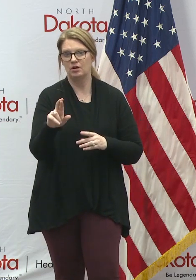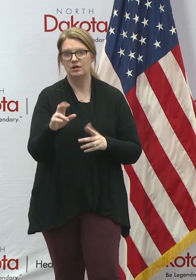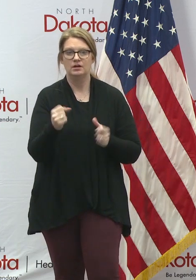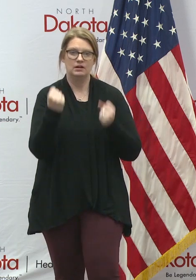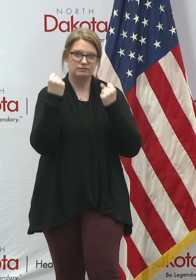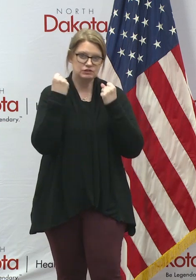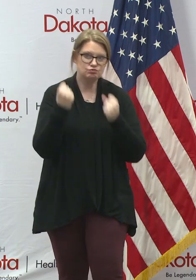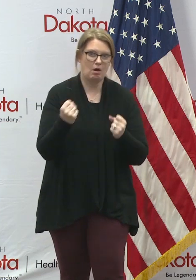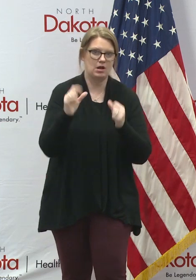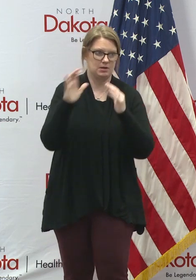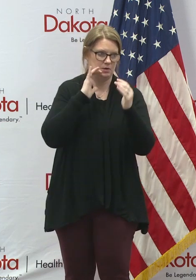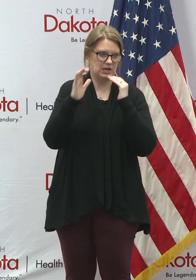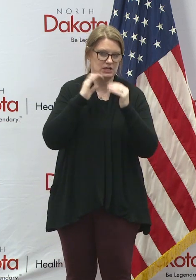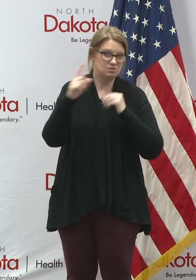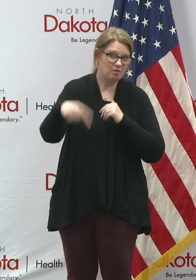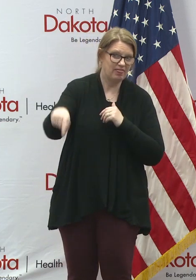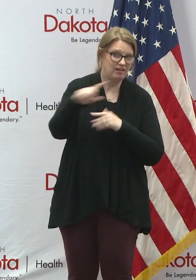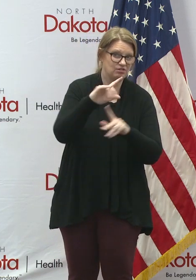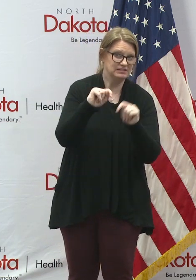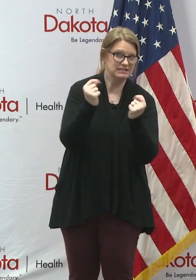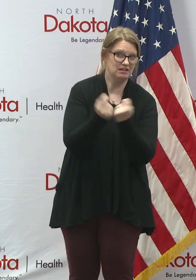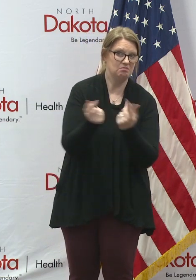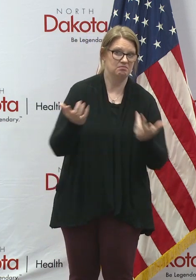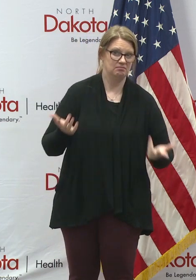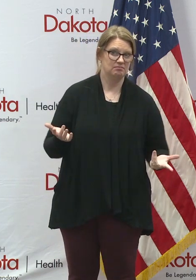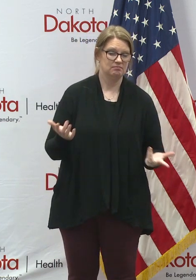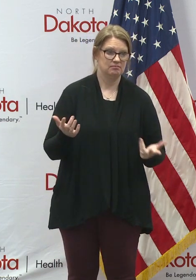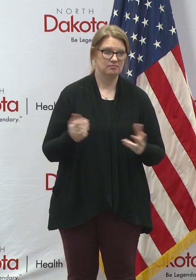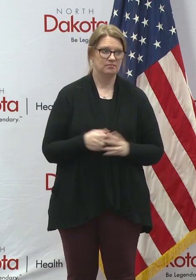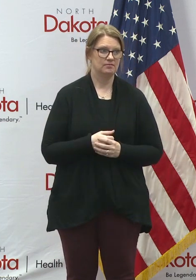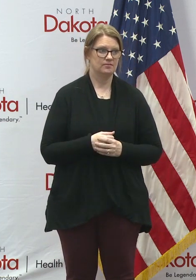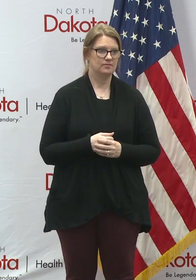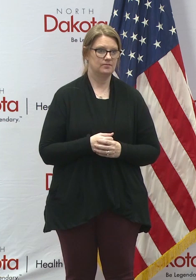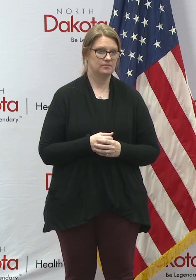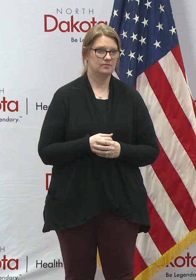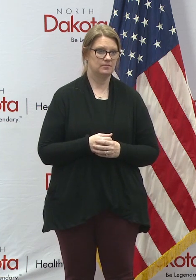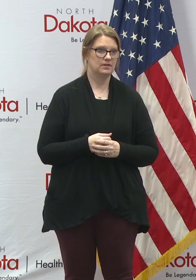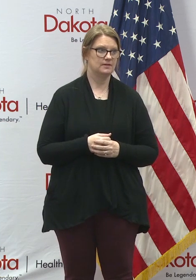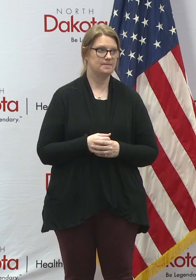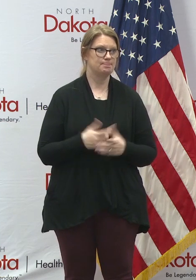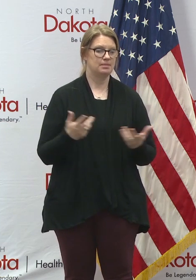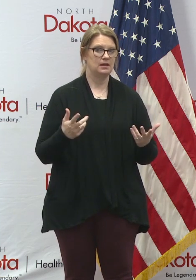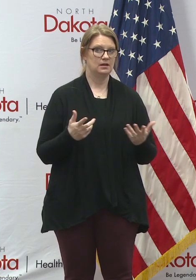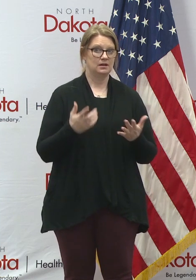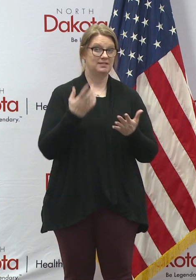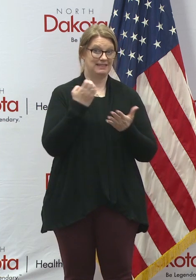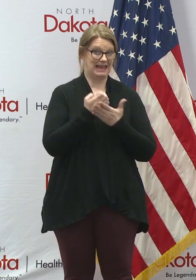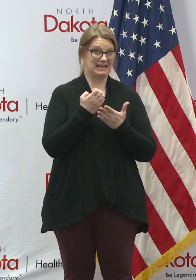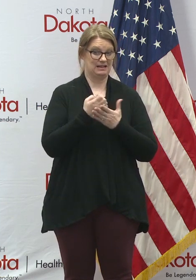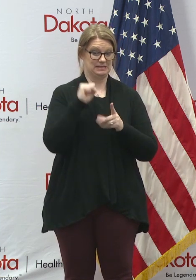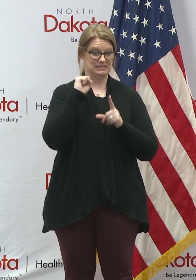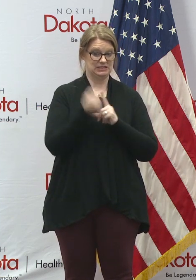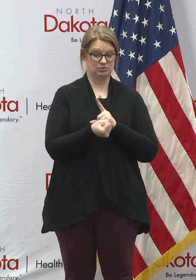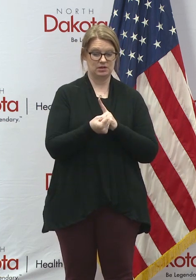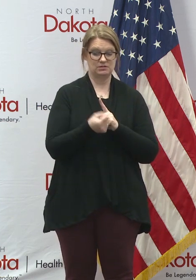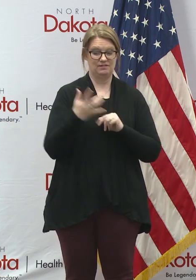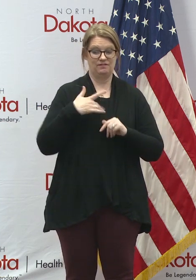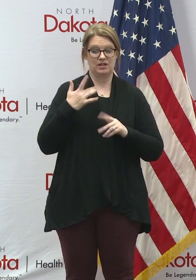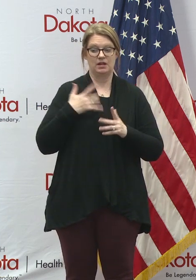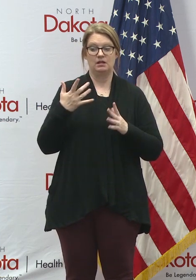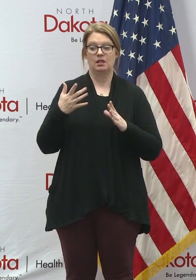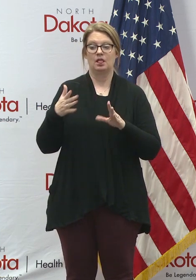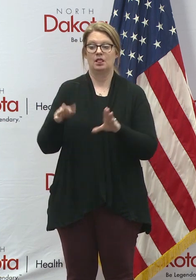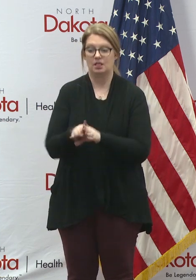proactive communication with their team members because when they, when you, I understand the economic conditions why people might have to close. But